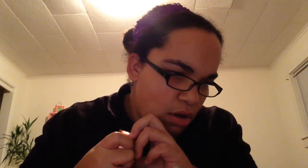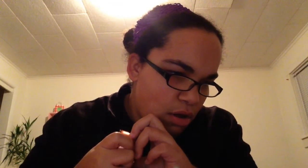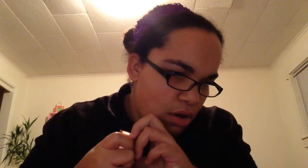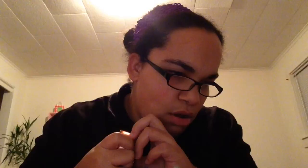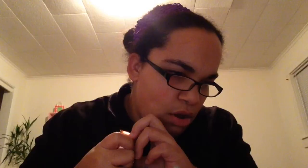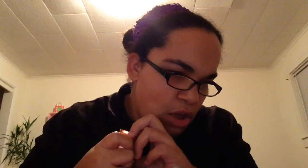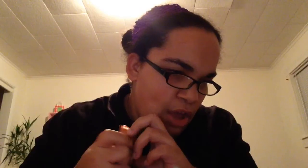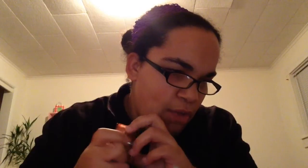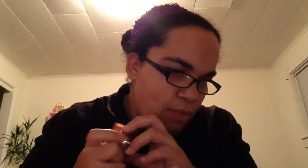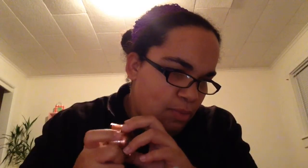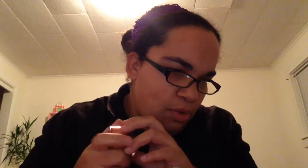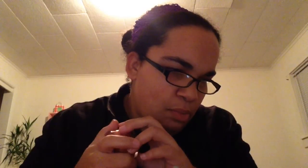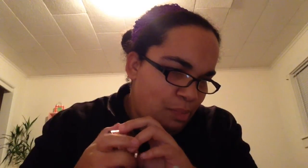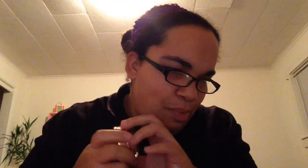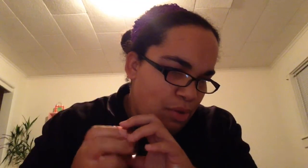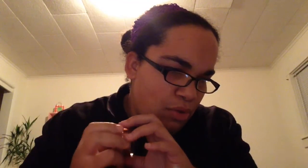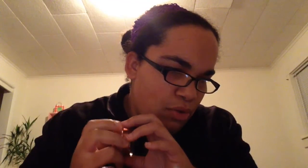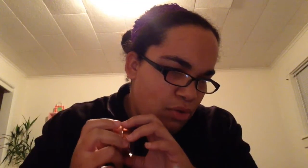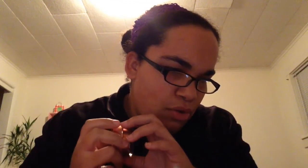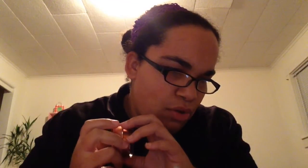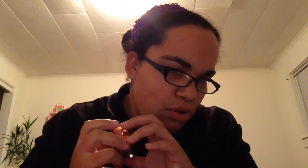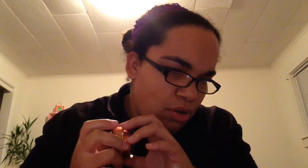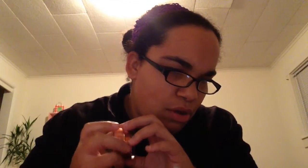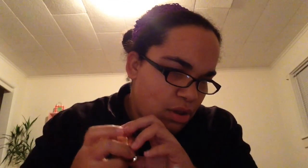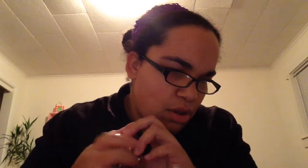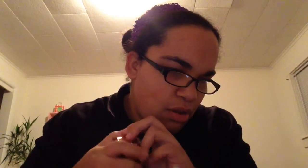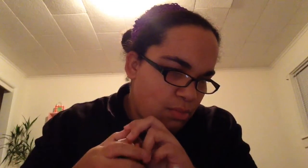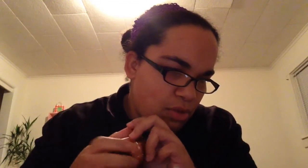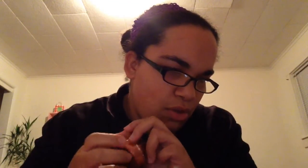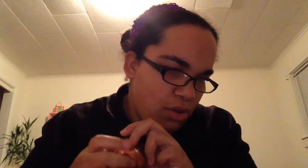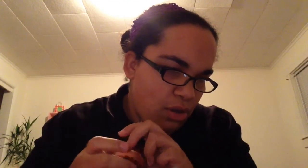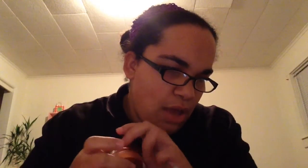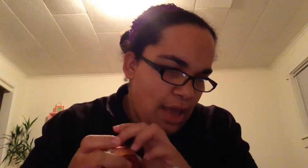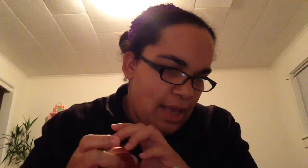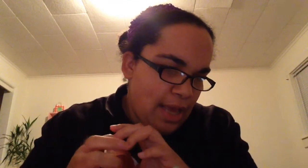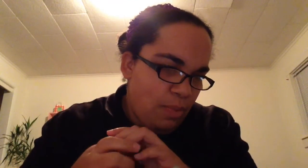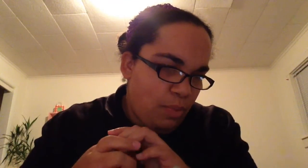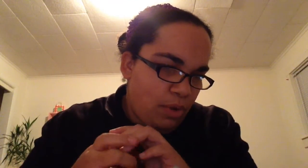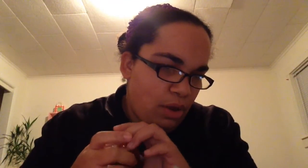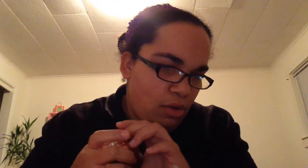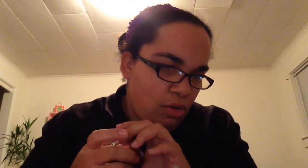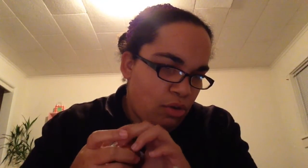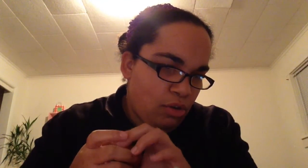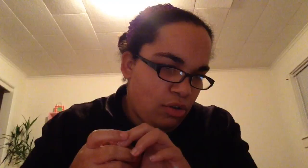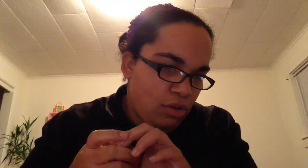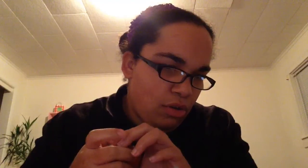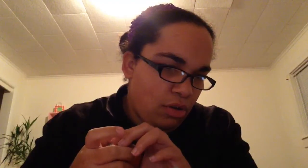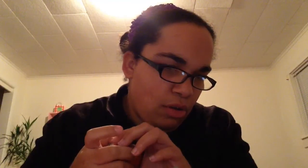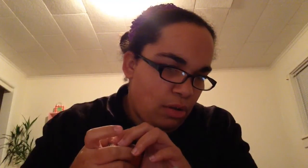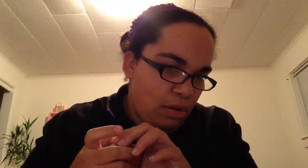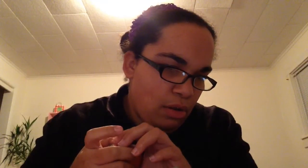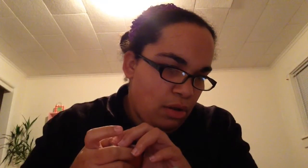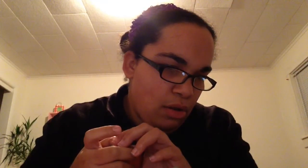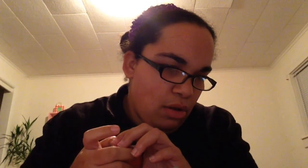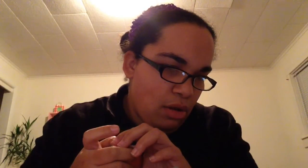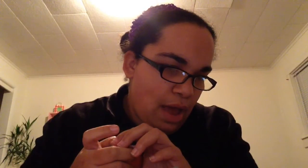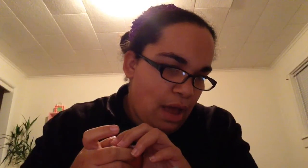helps boost something keep wrinkles at